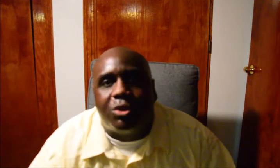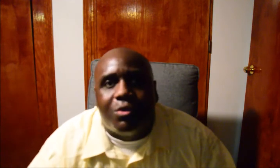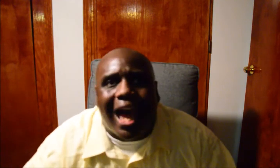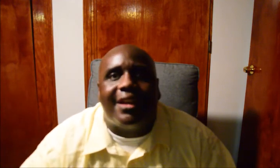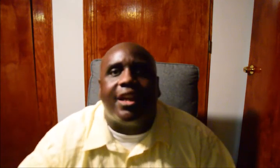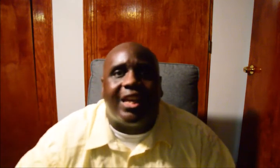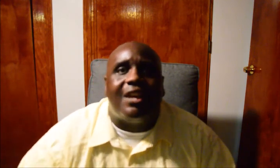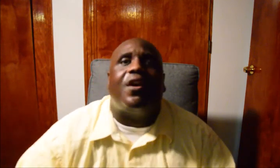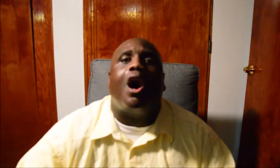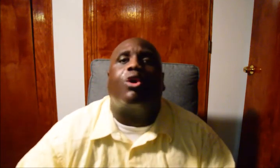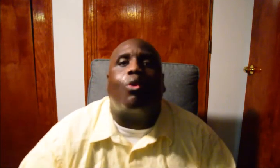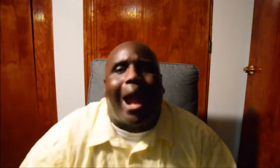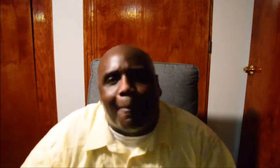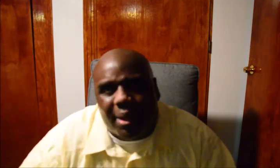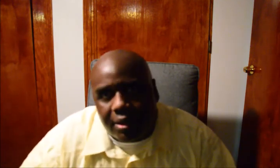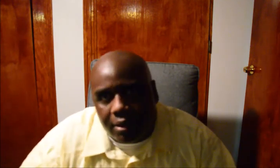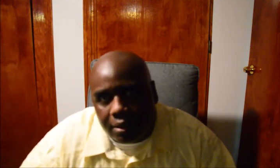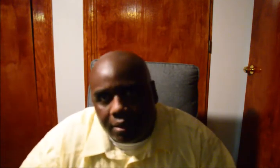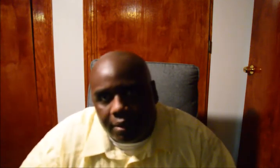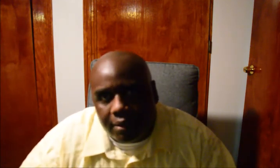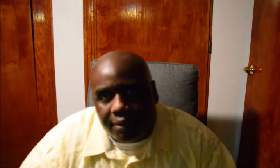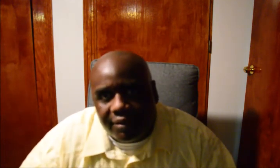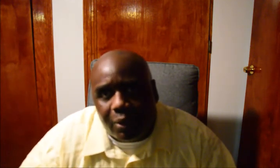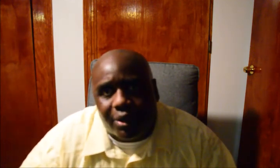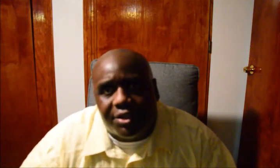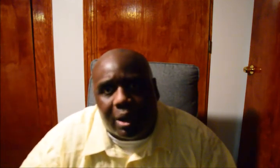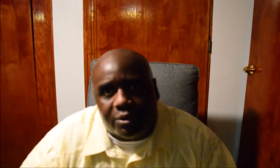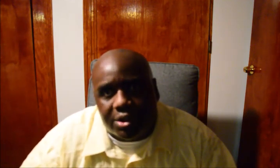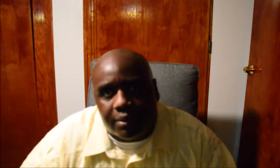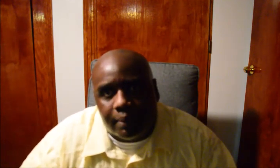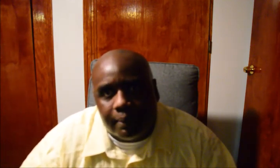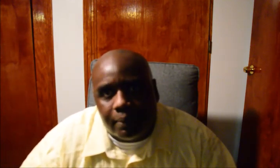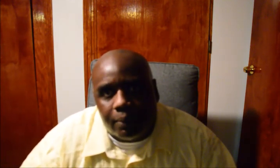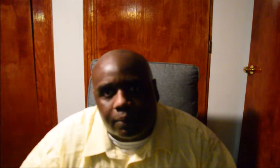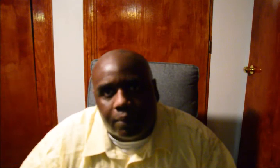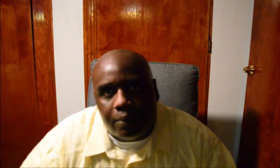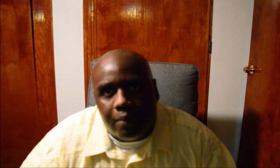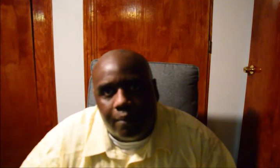Because they do not give a crap. They really don't.